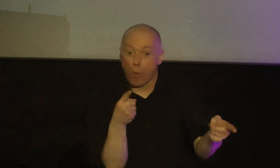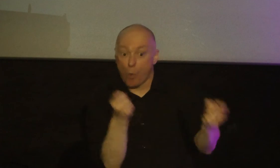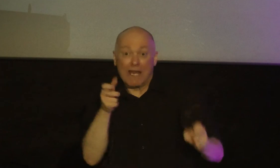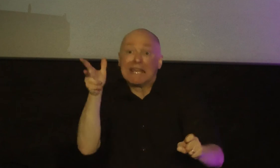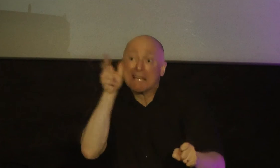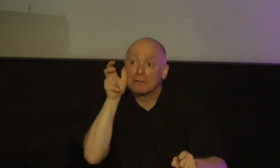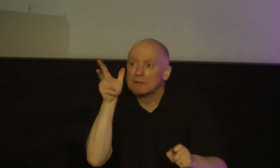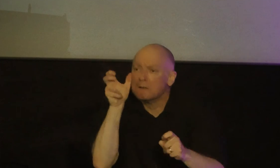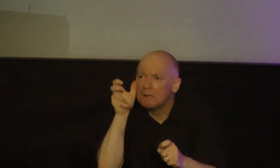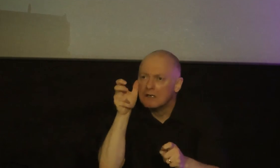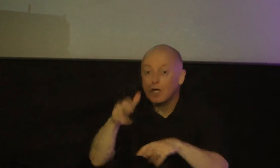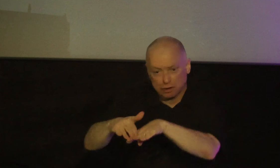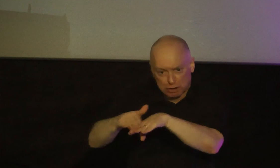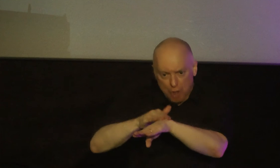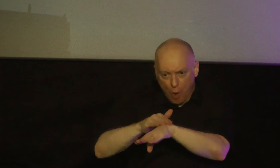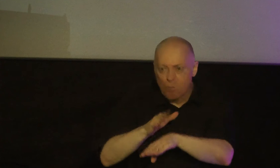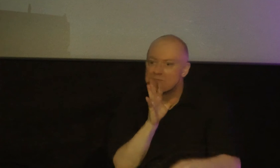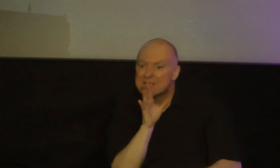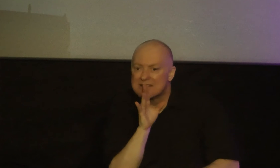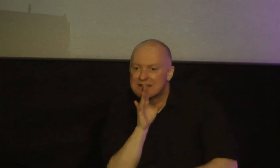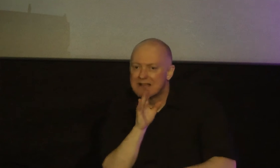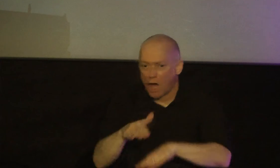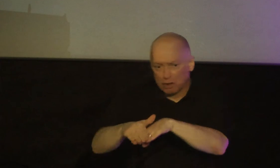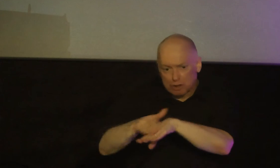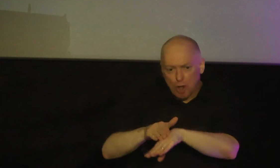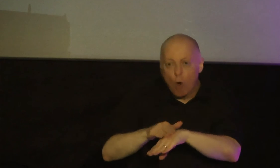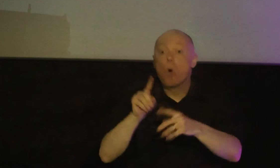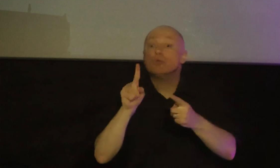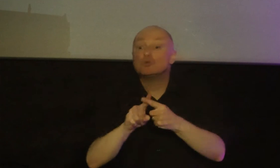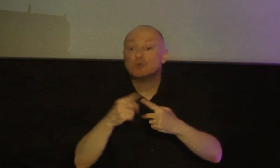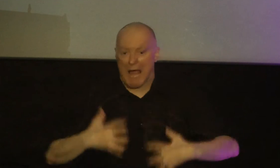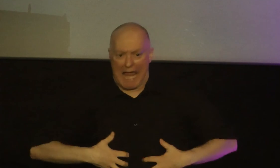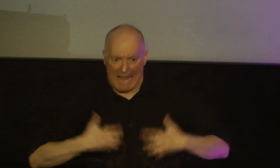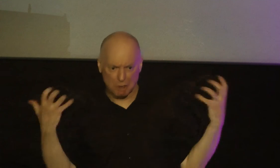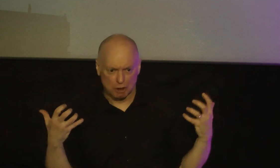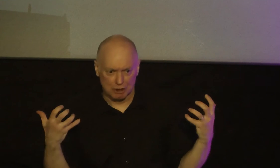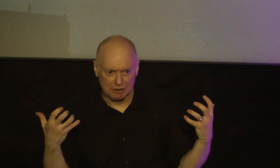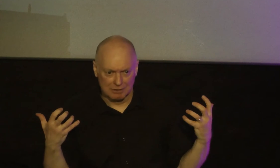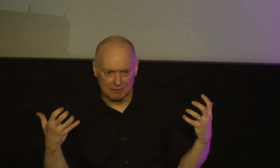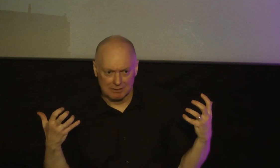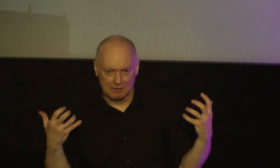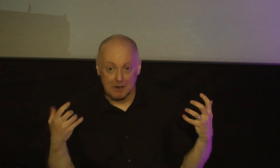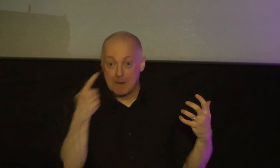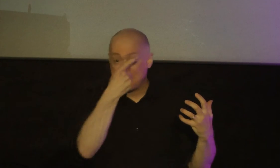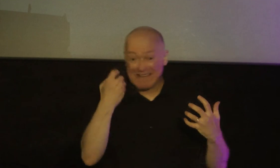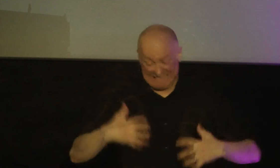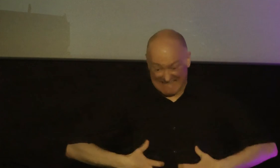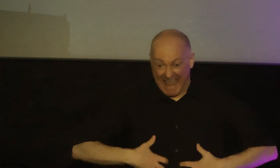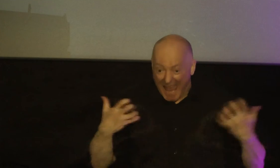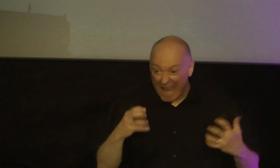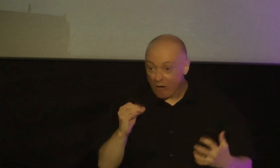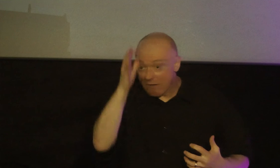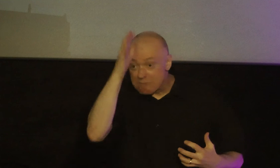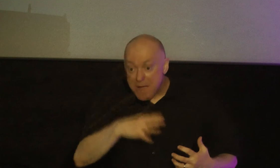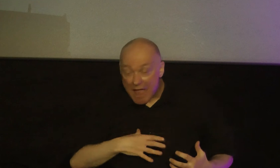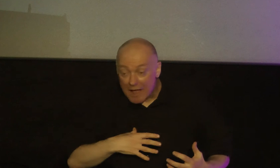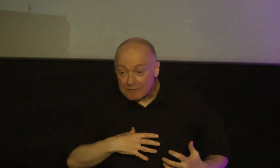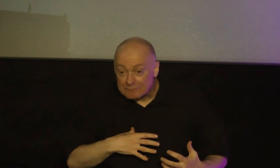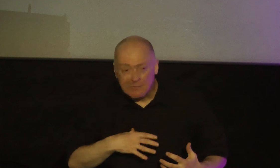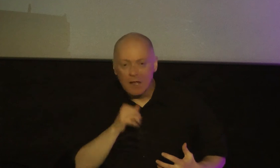slow to speak and slow to anger for the anger of man does not produce